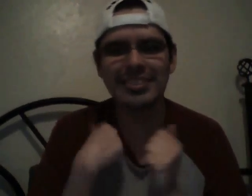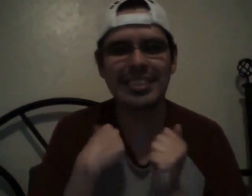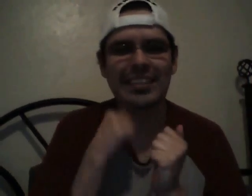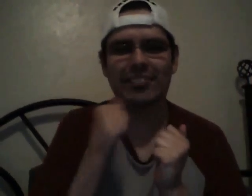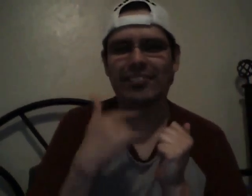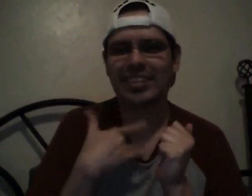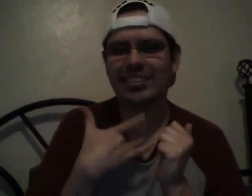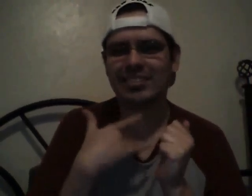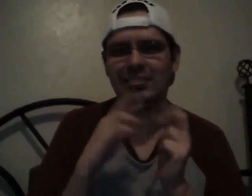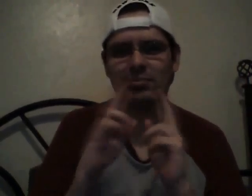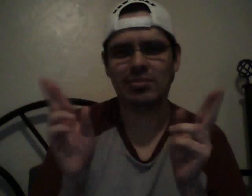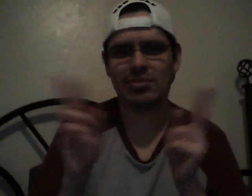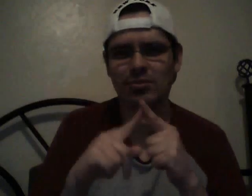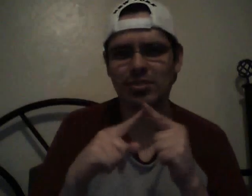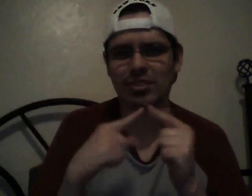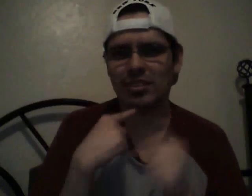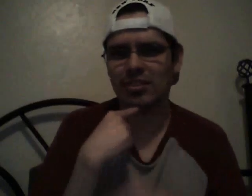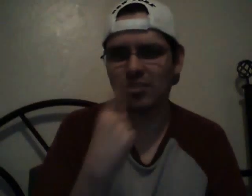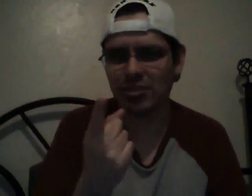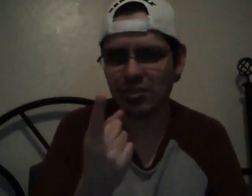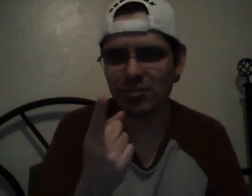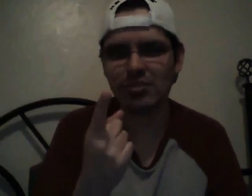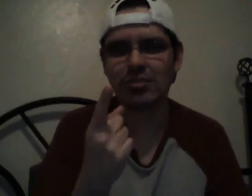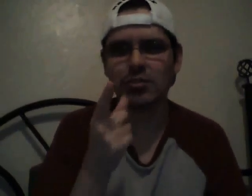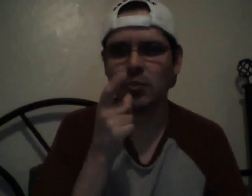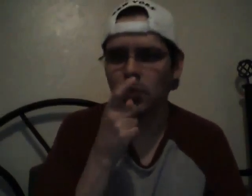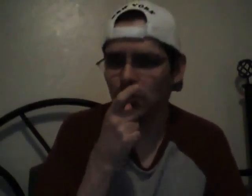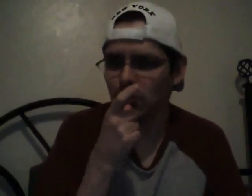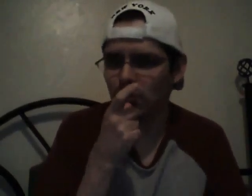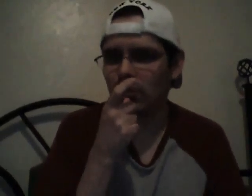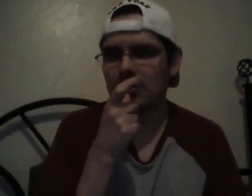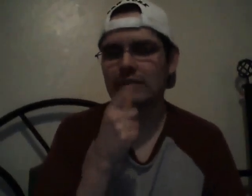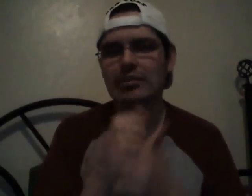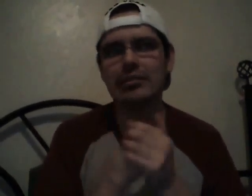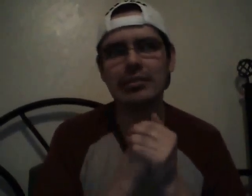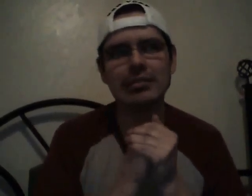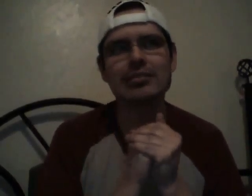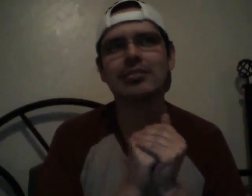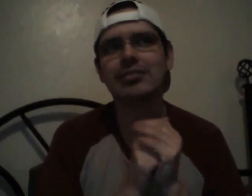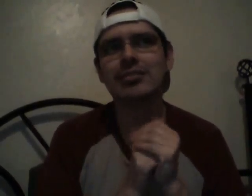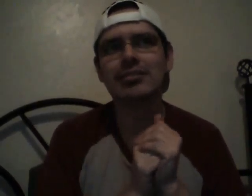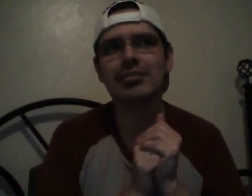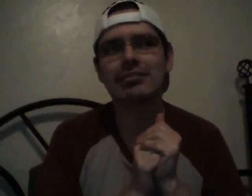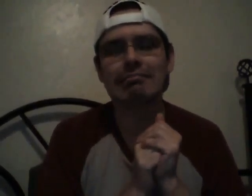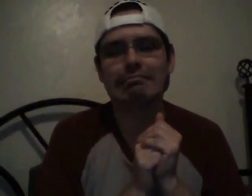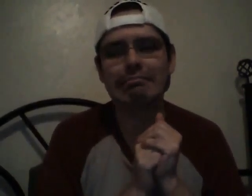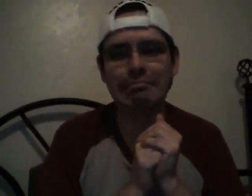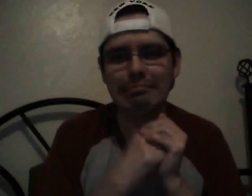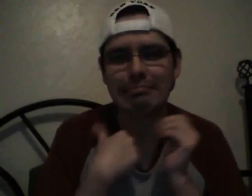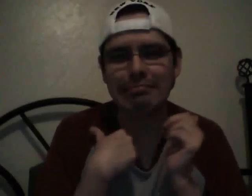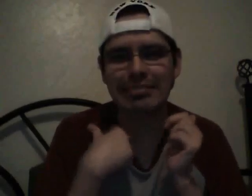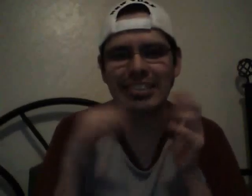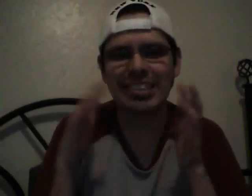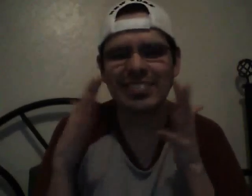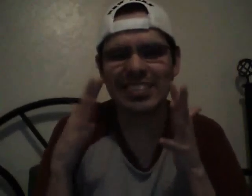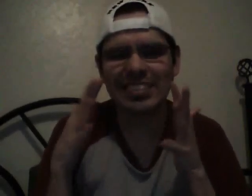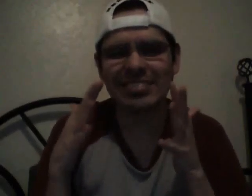,000 worth of these kind of checks have come in to be cashed, only to be returned, burning those victims who've already